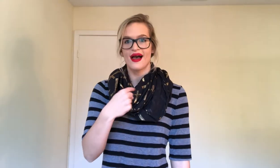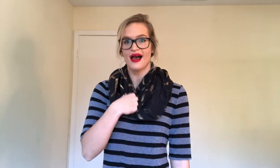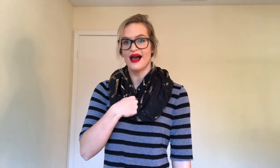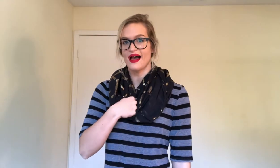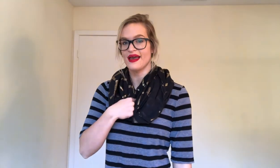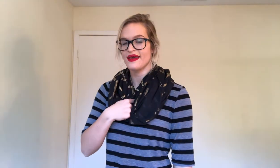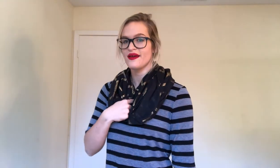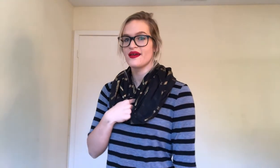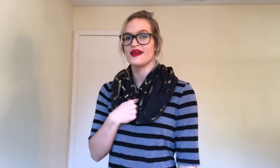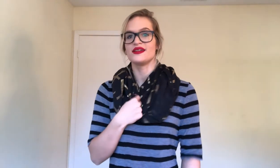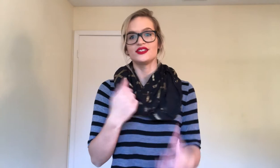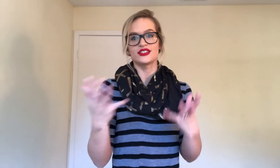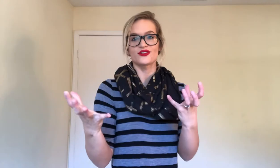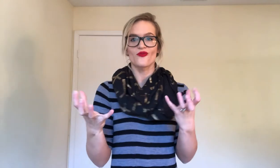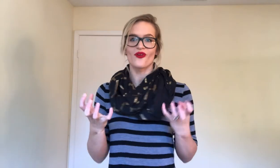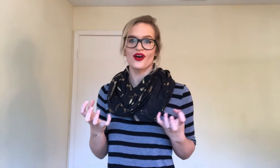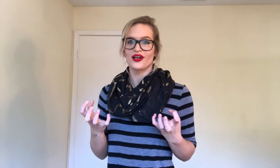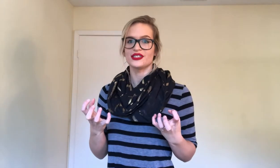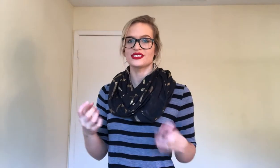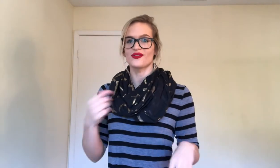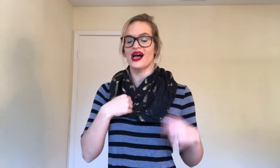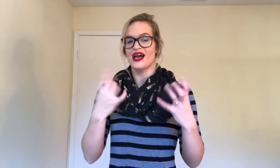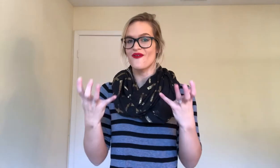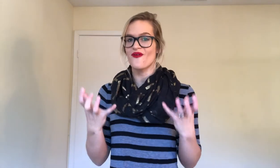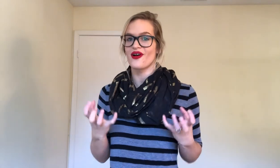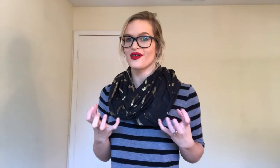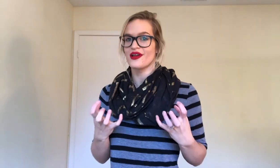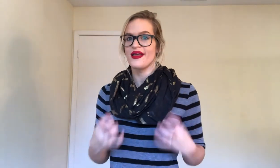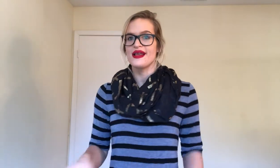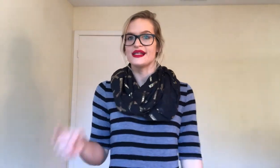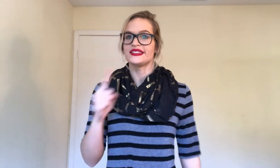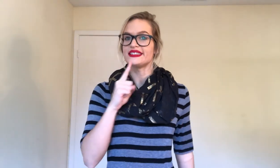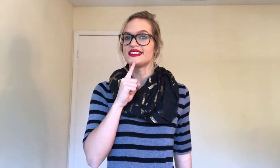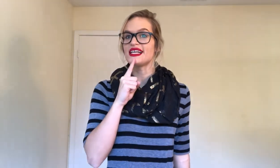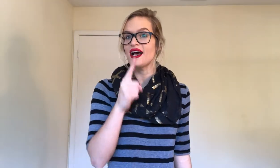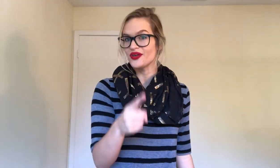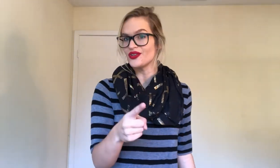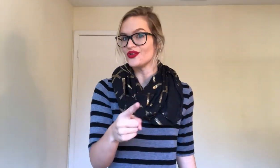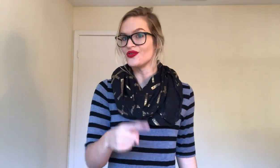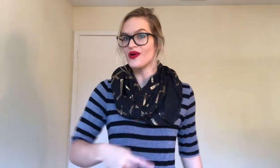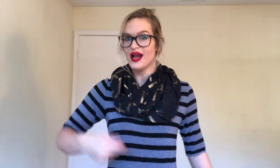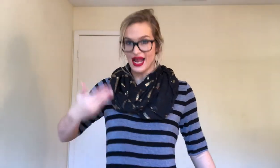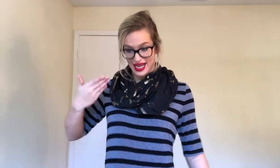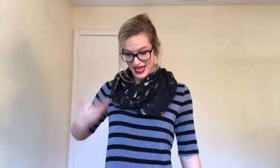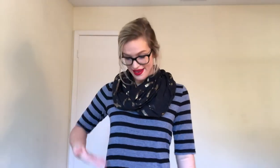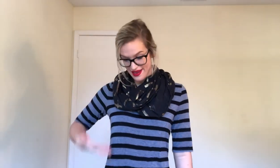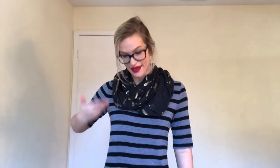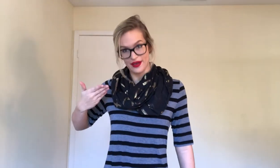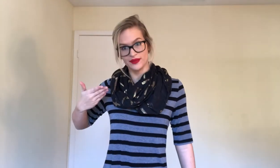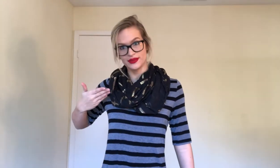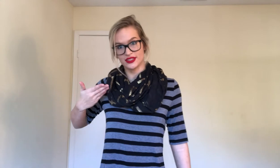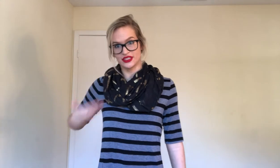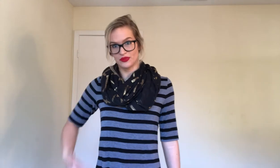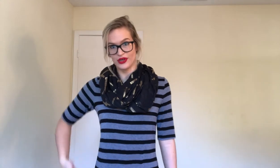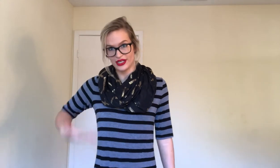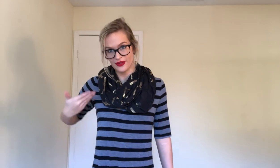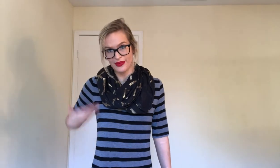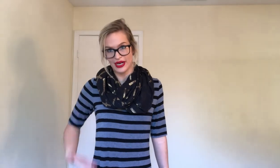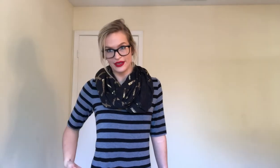I. Just want. So, I want. To tell you. I am. So, just point at your body.